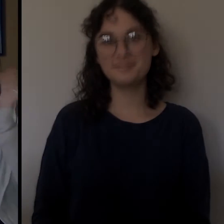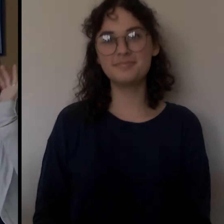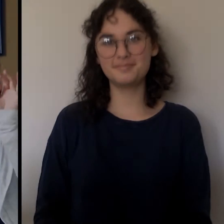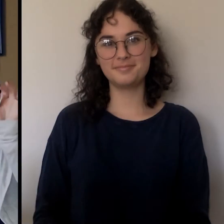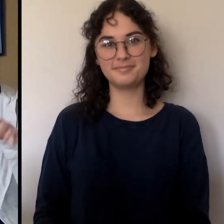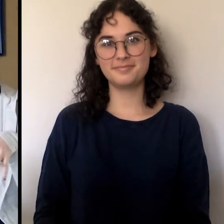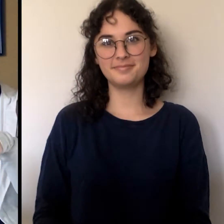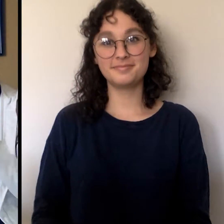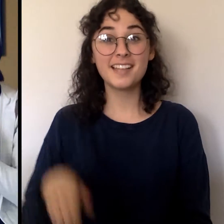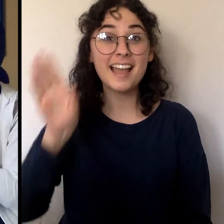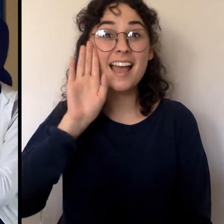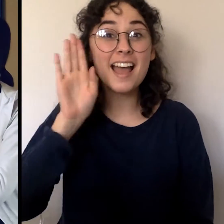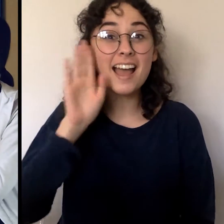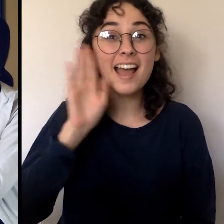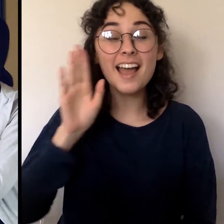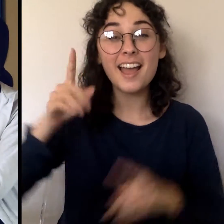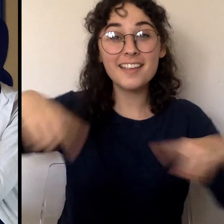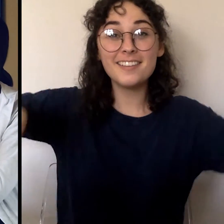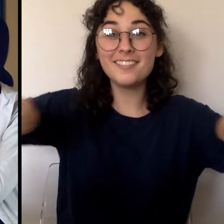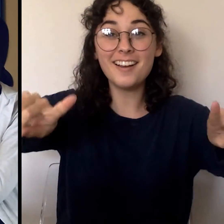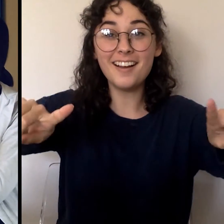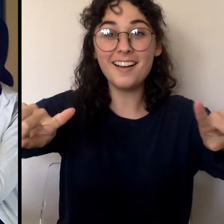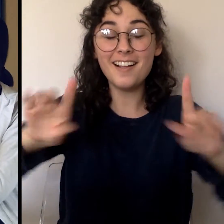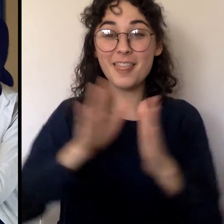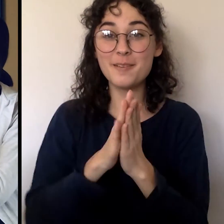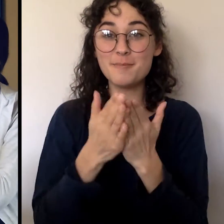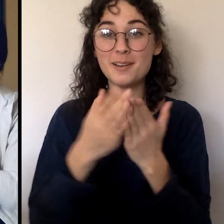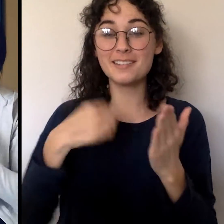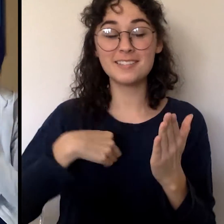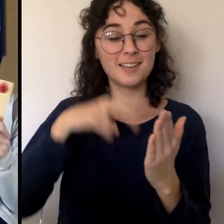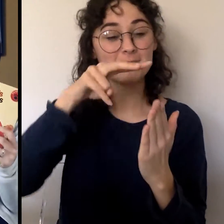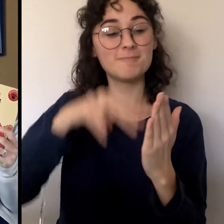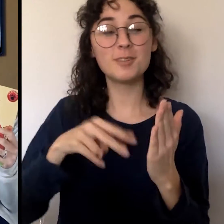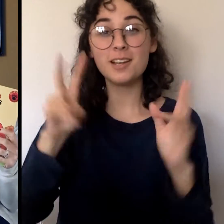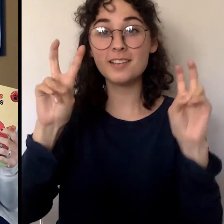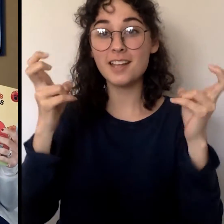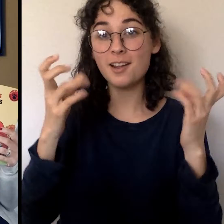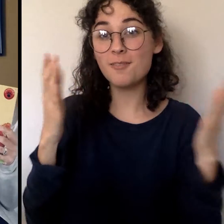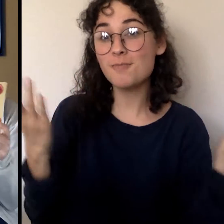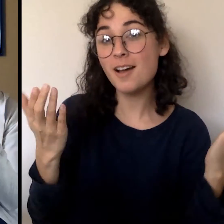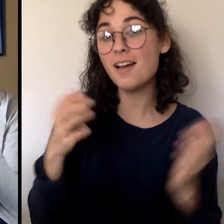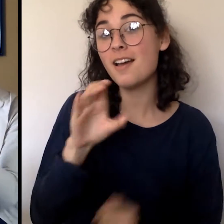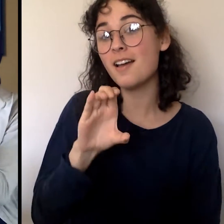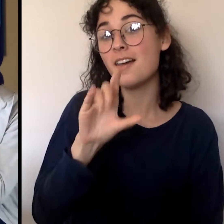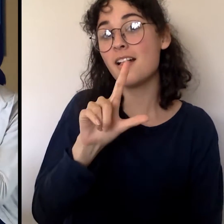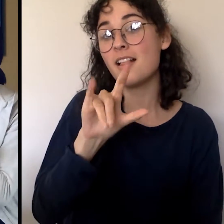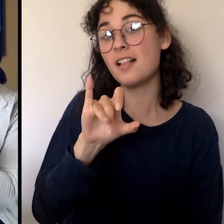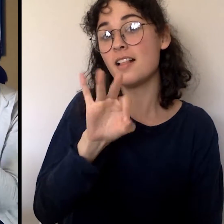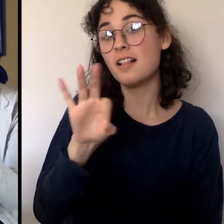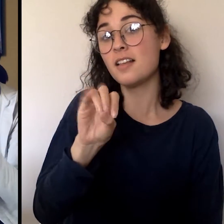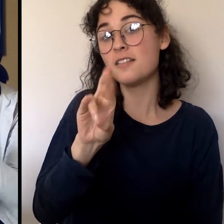Hi, Wilson. The book I'm going to read to you today is called Clifford's Good Deeds.